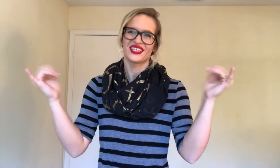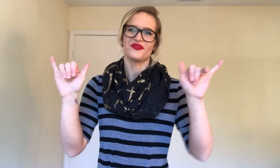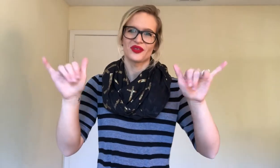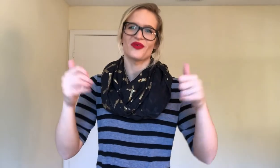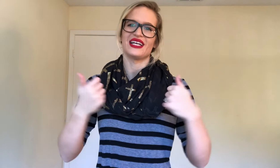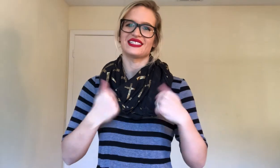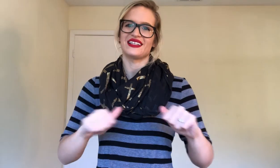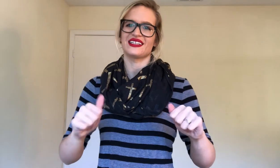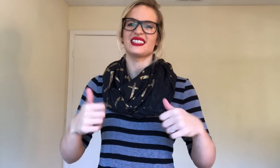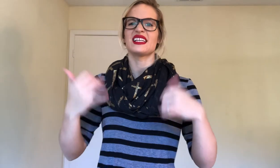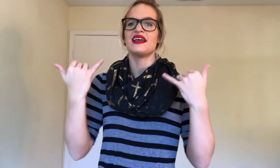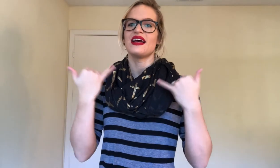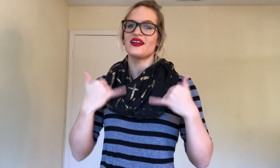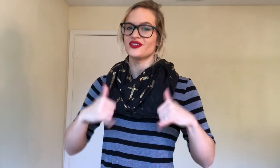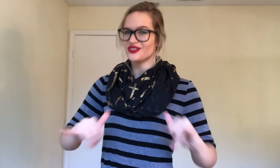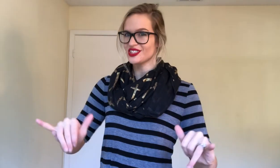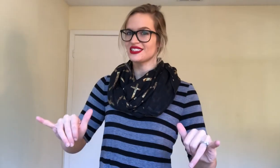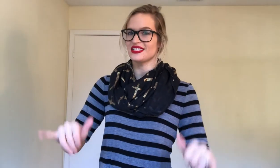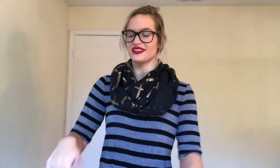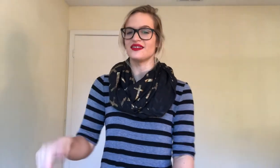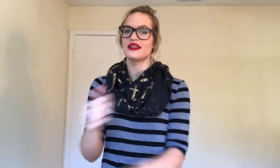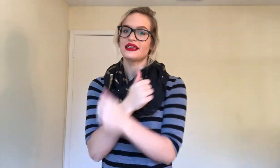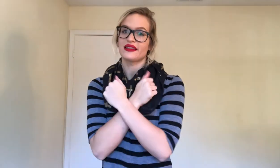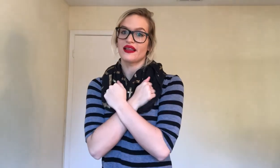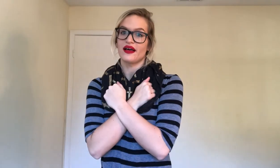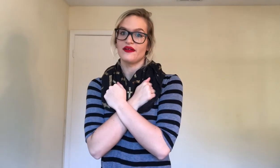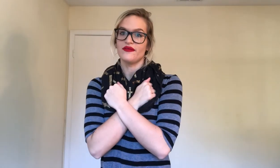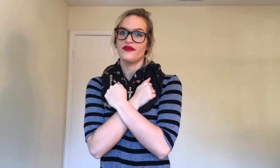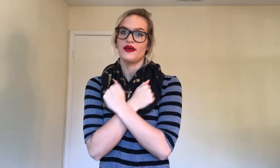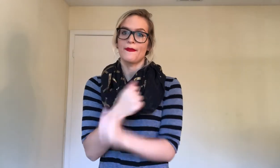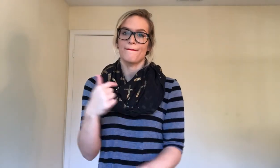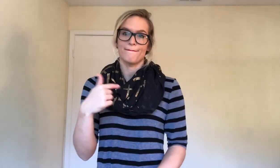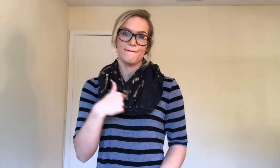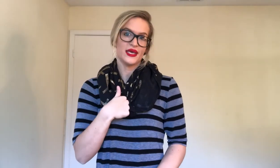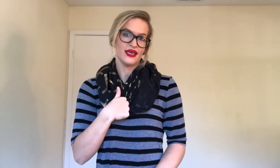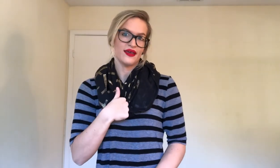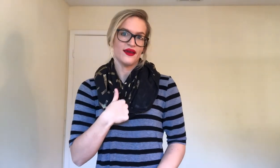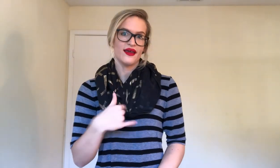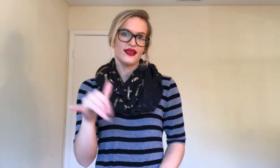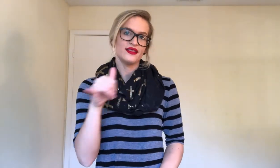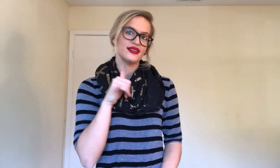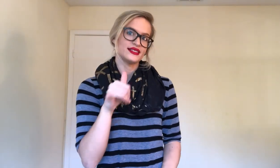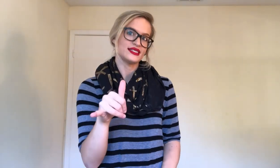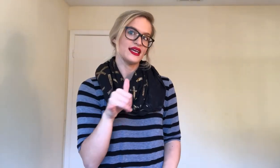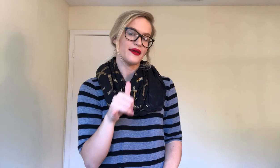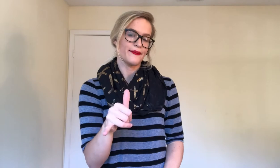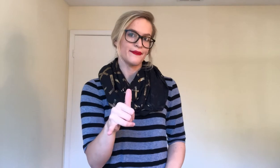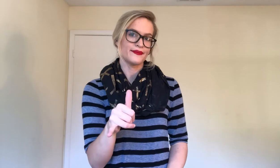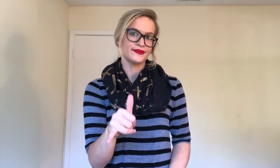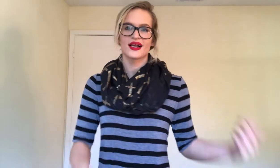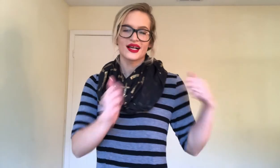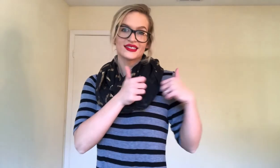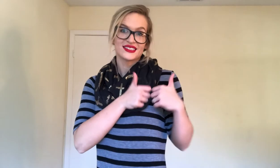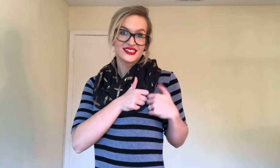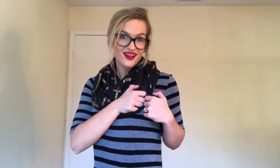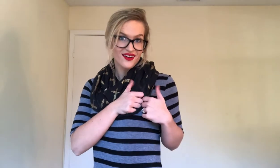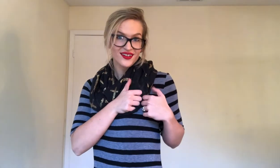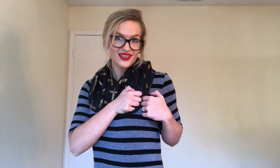With. Why it's not like this. I know you'll still. Love. Me. The. Same. Cause. Darling.